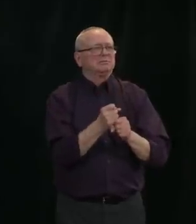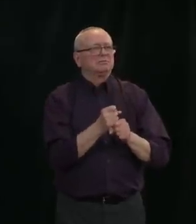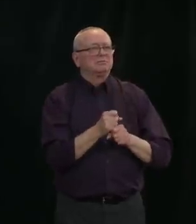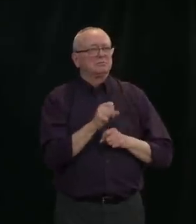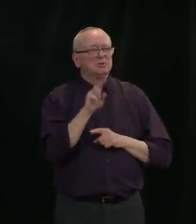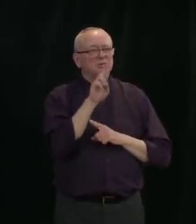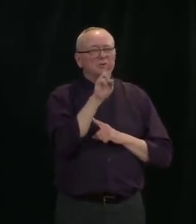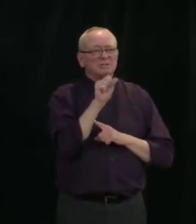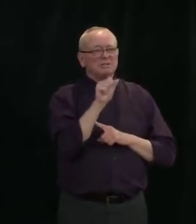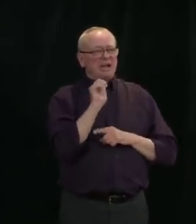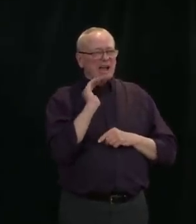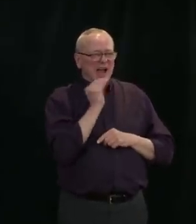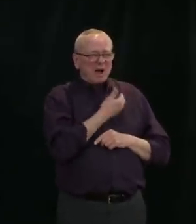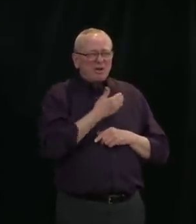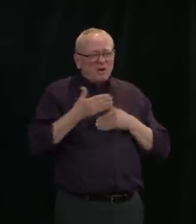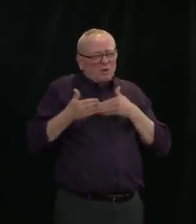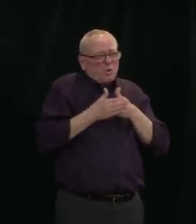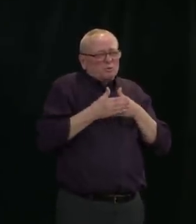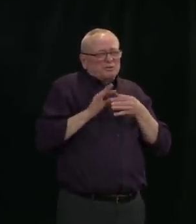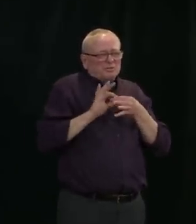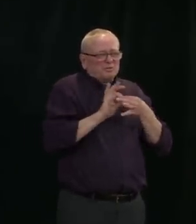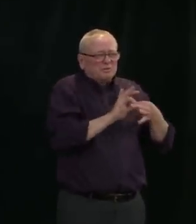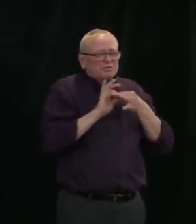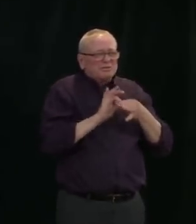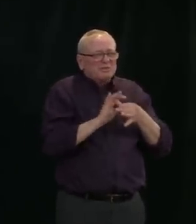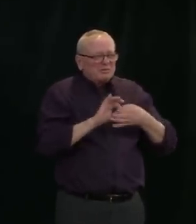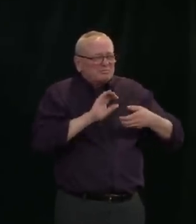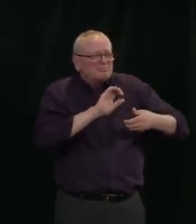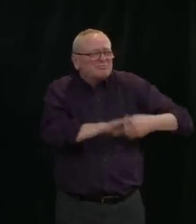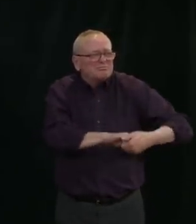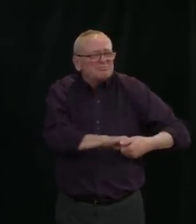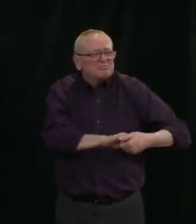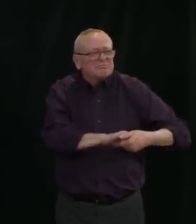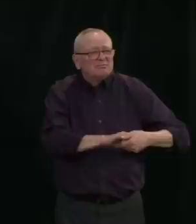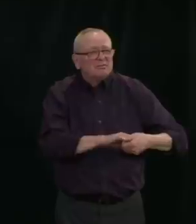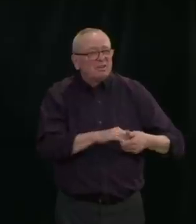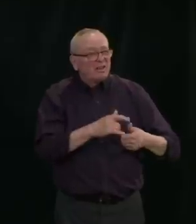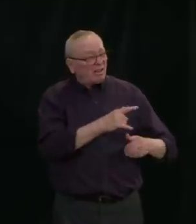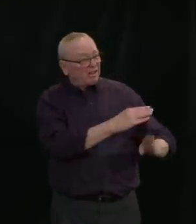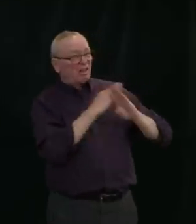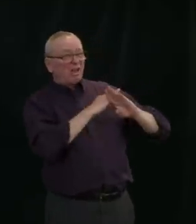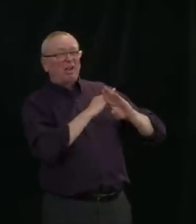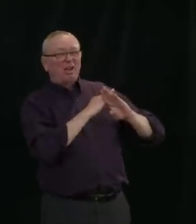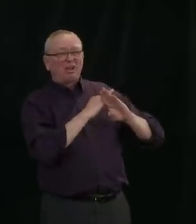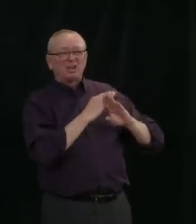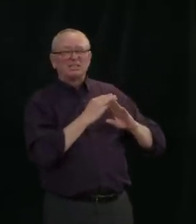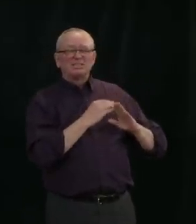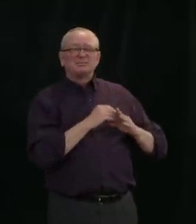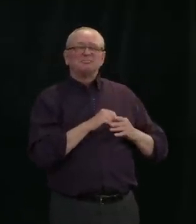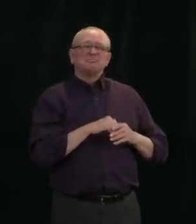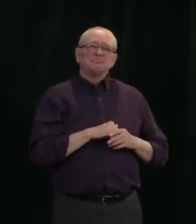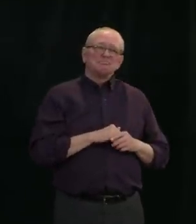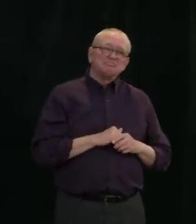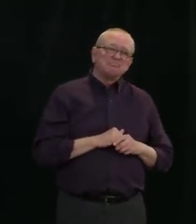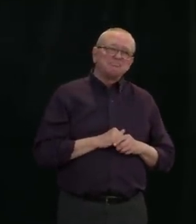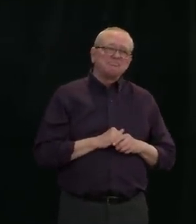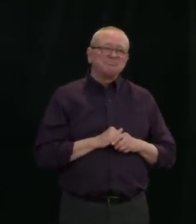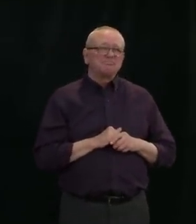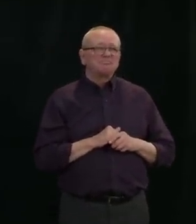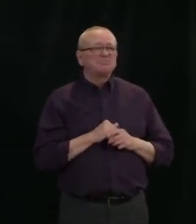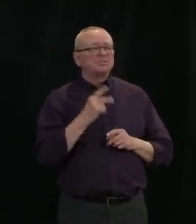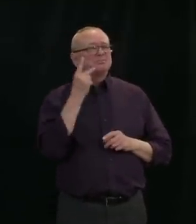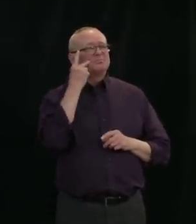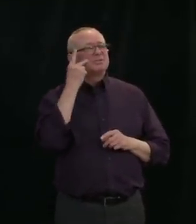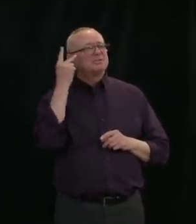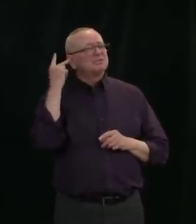pieces program today. Again, calling on our experience in history during the Second World War when